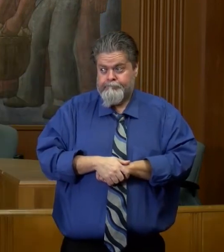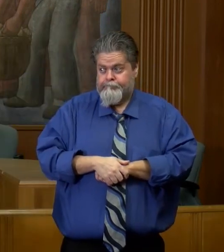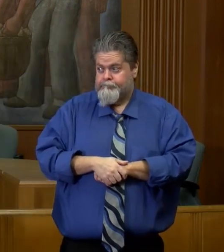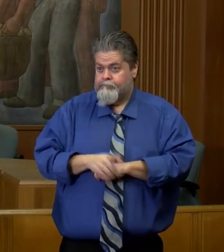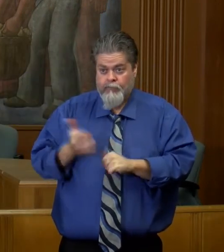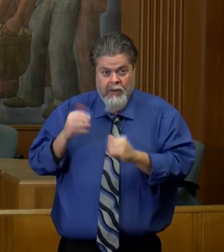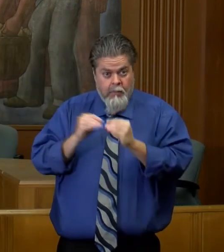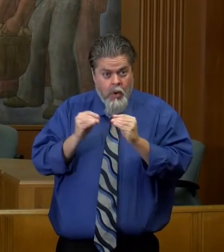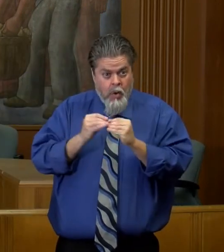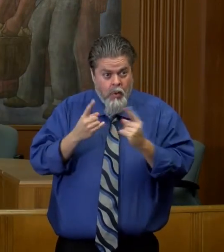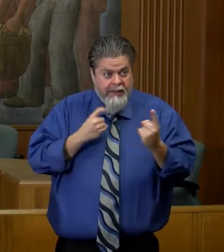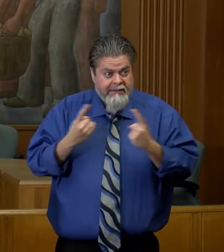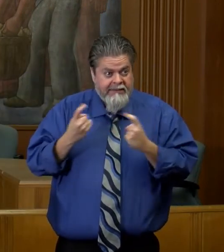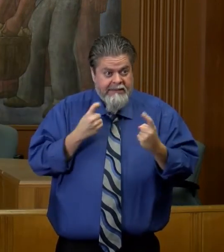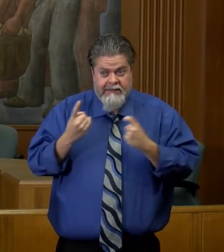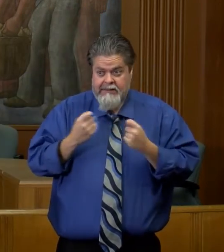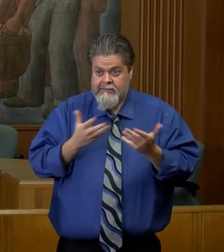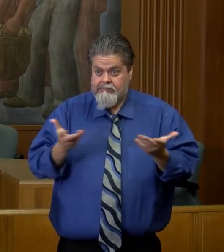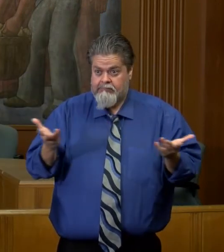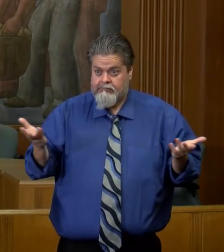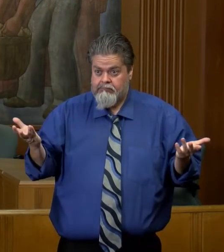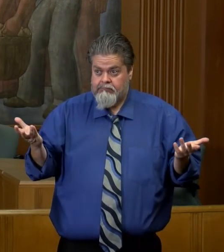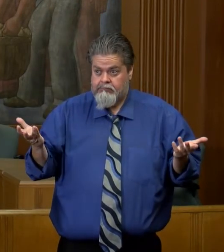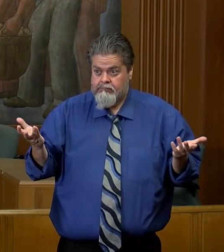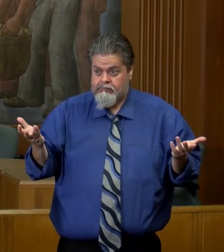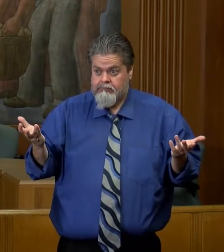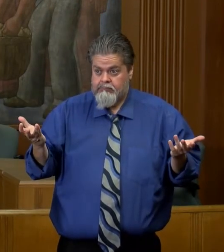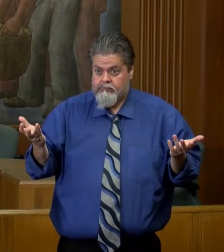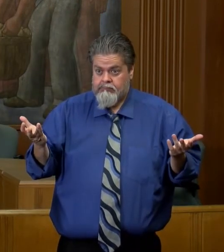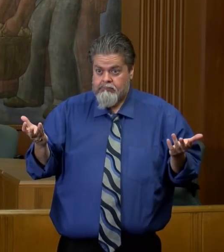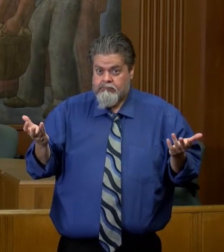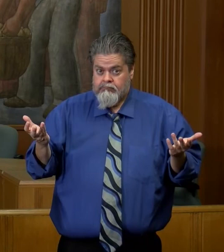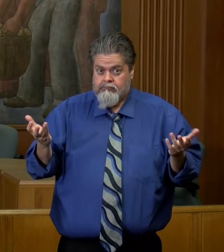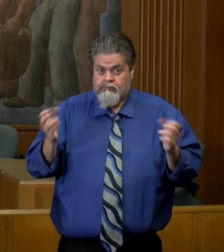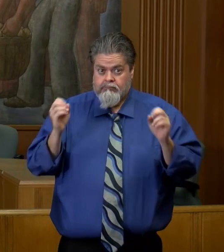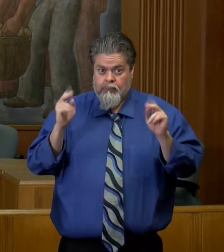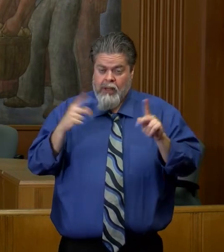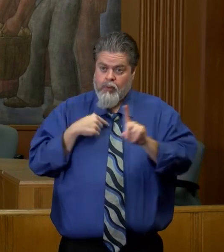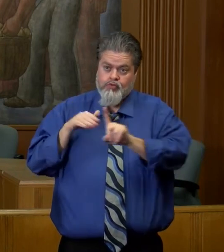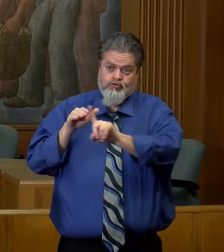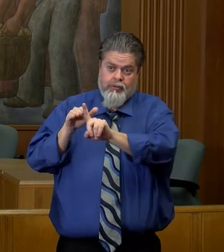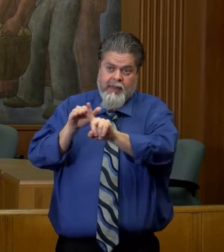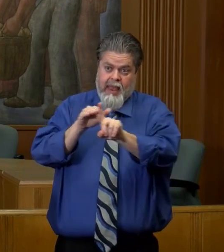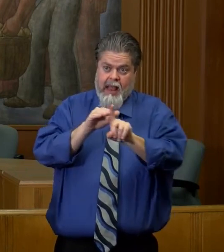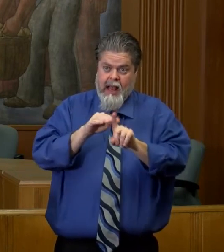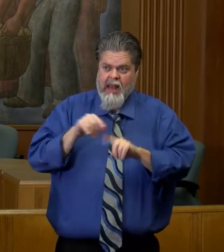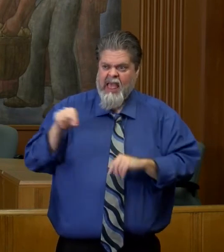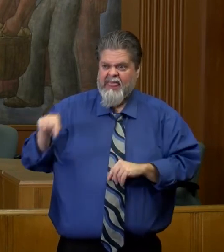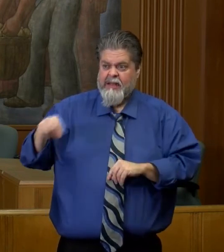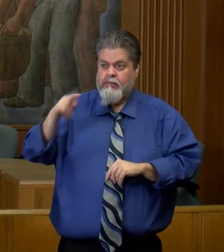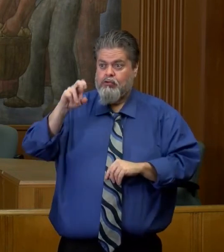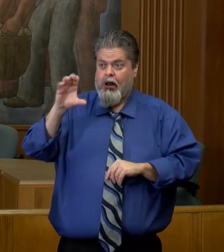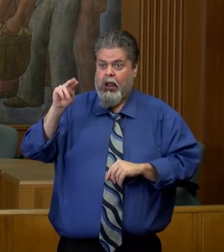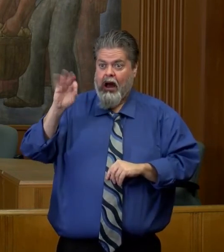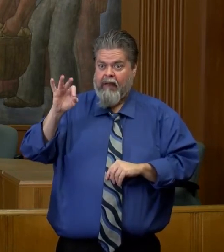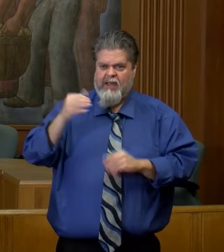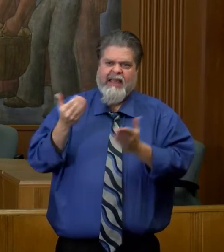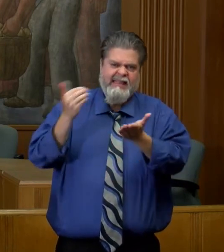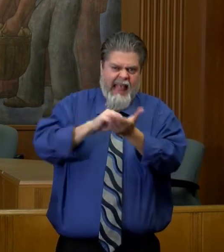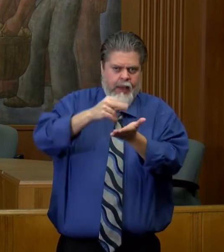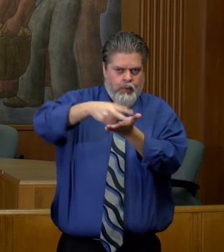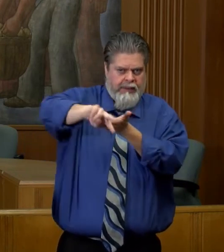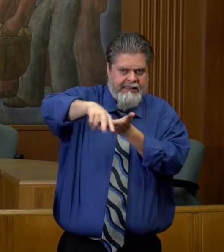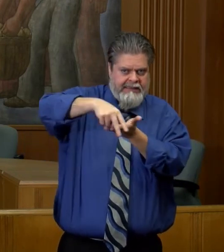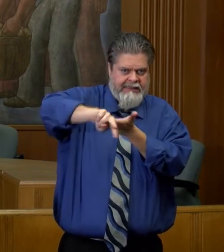All right any other questions today? All right so just a reminder we'll have this press conference in two weeks but